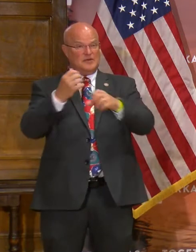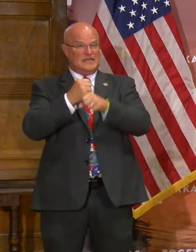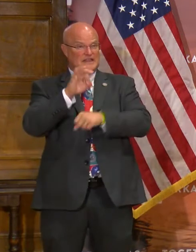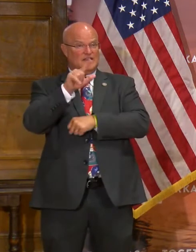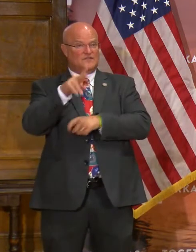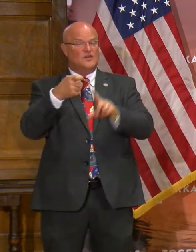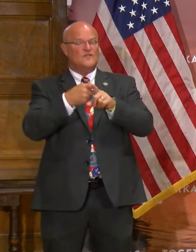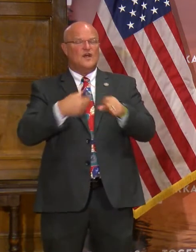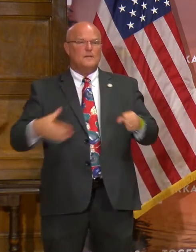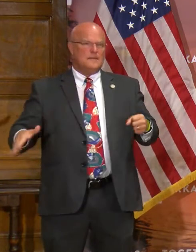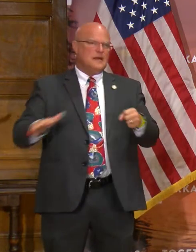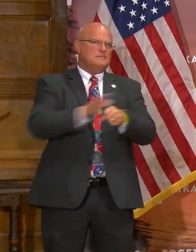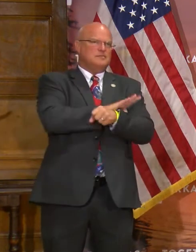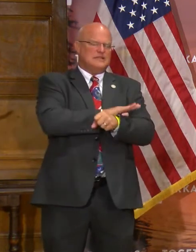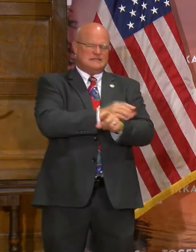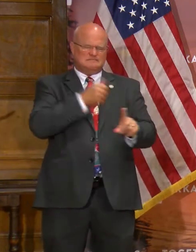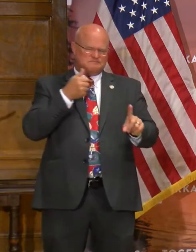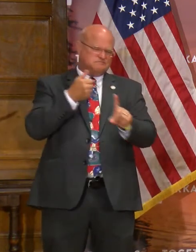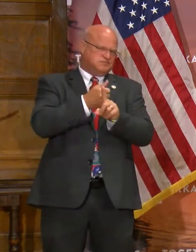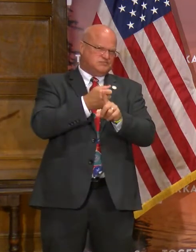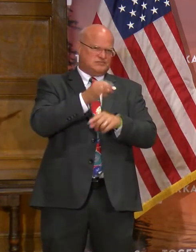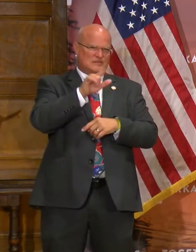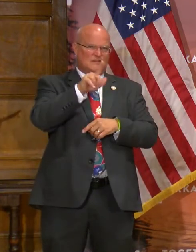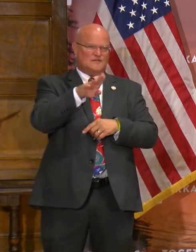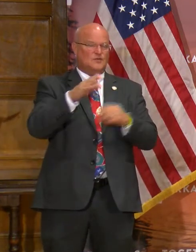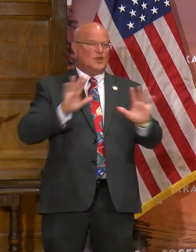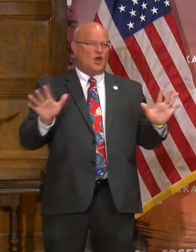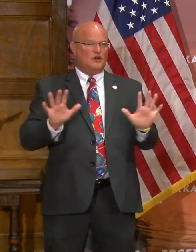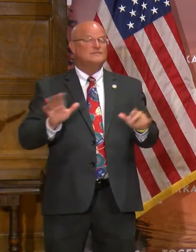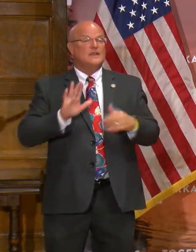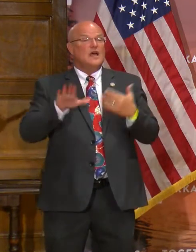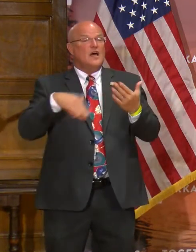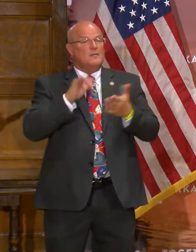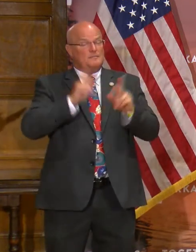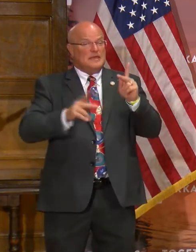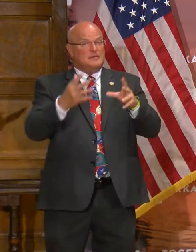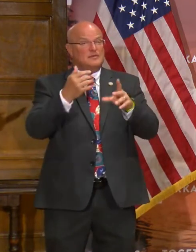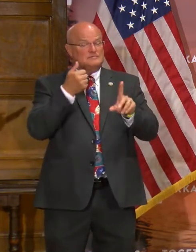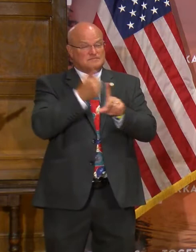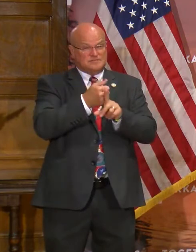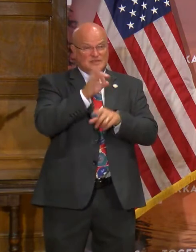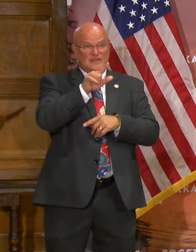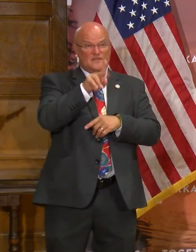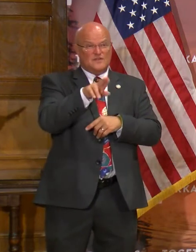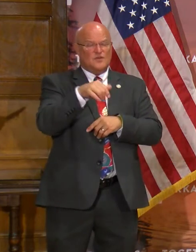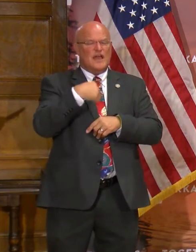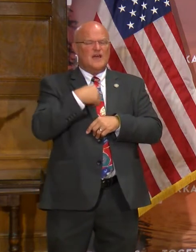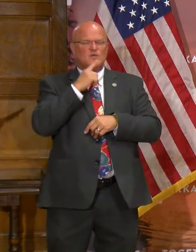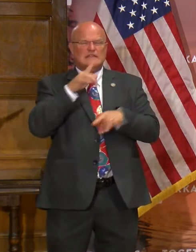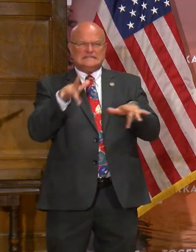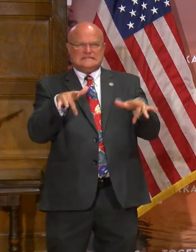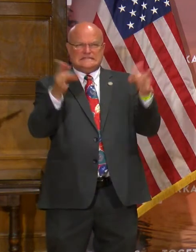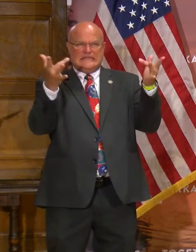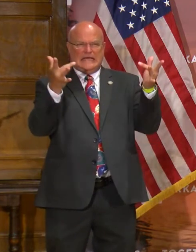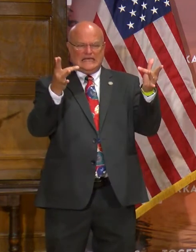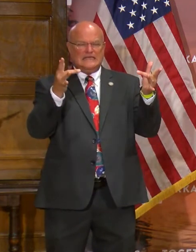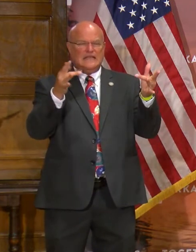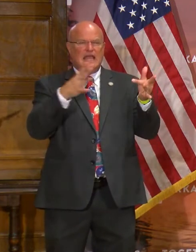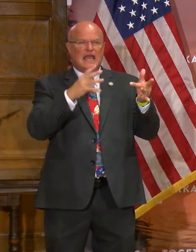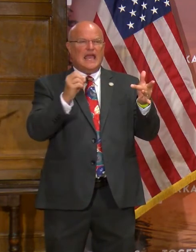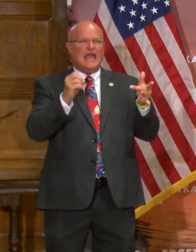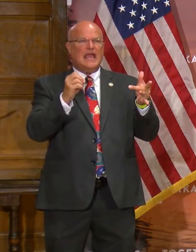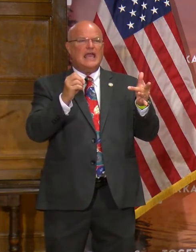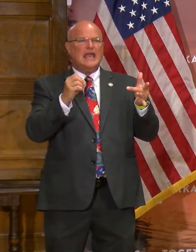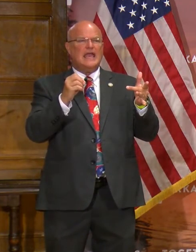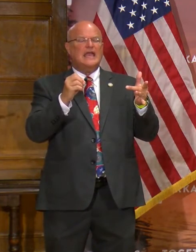flu shot from completely getting the flu at all. Those that do get the flu will have milder cases, and it goes